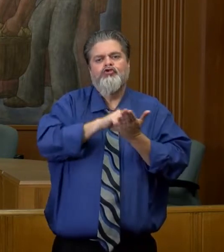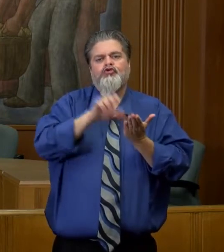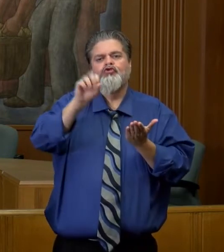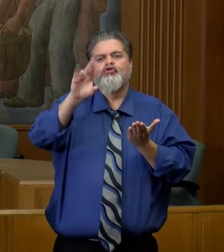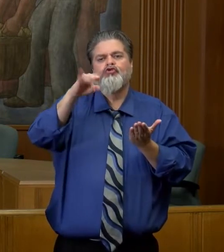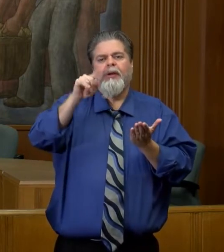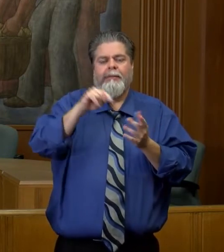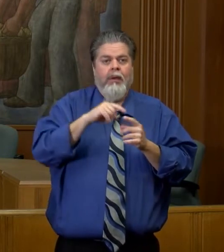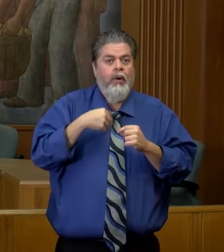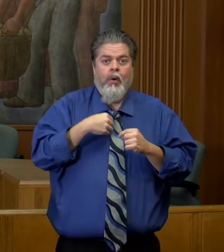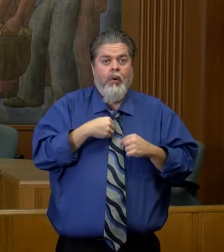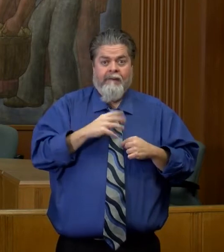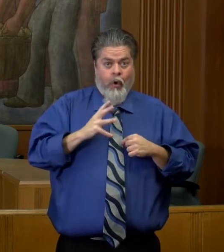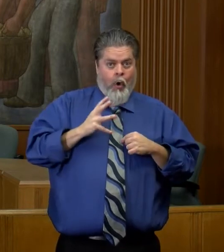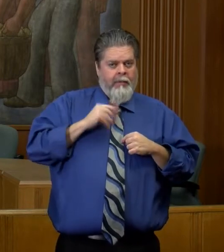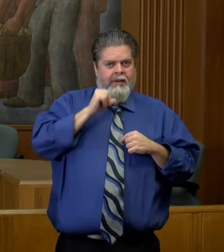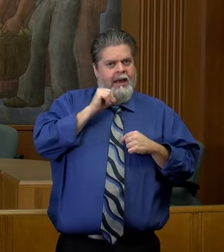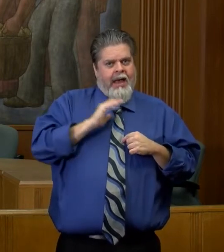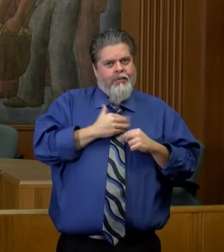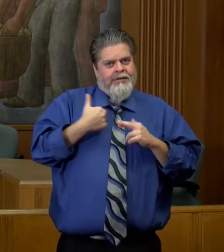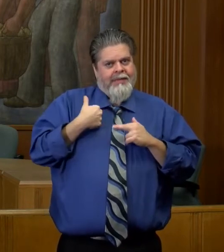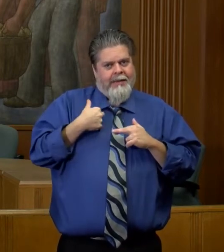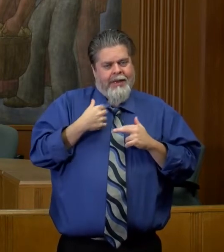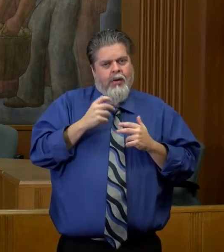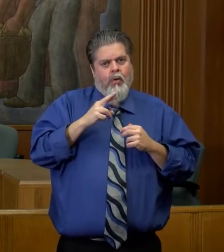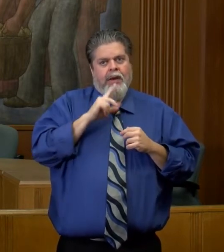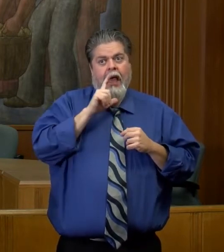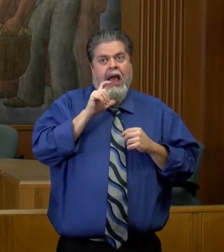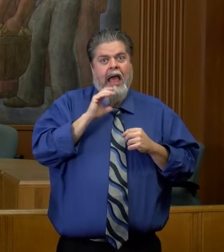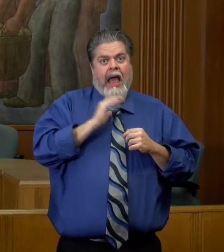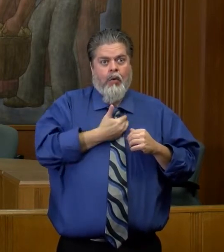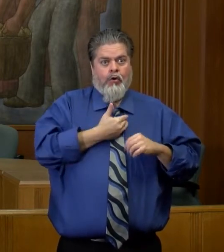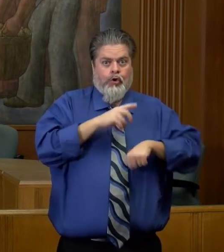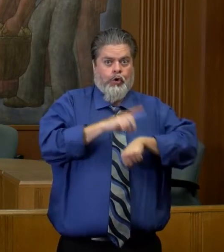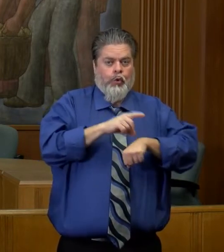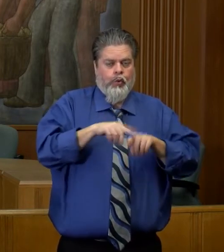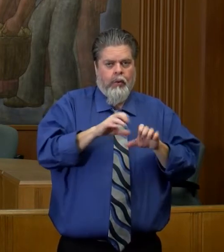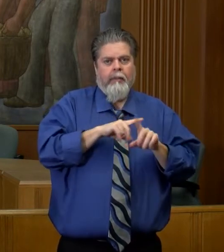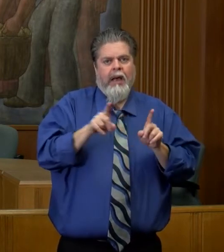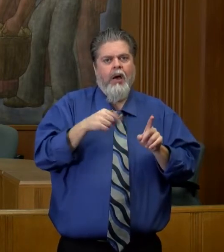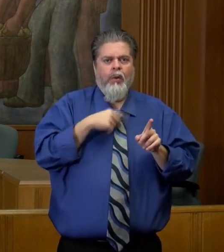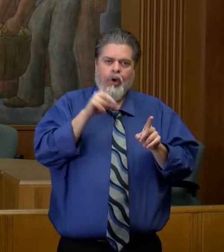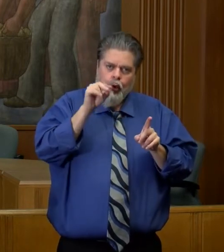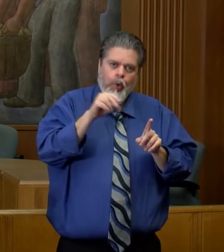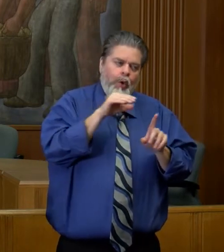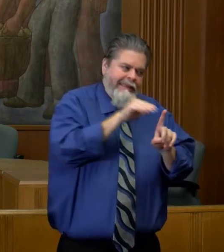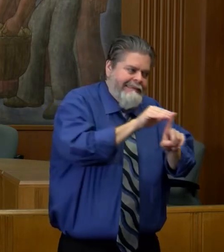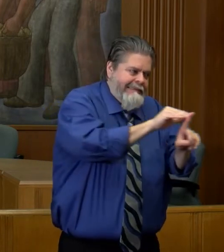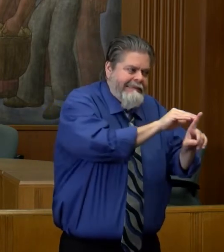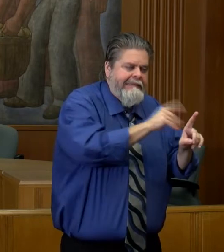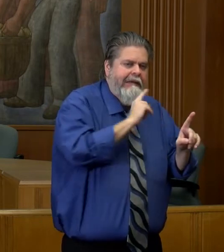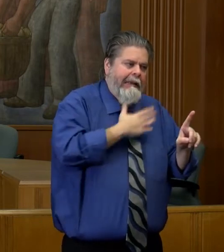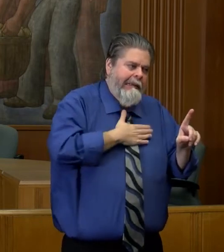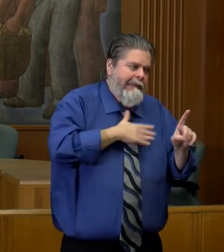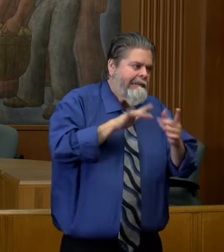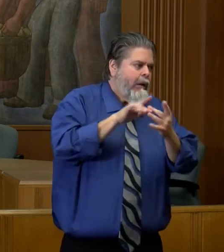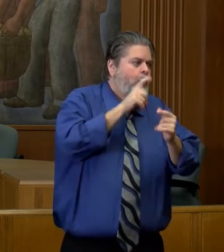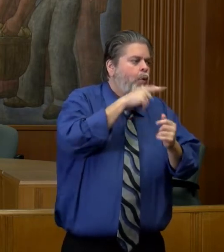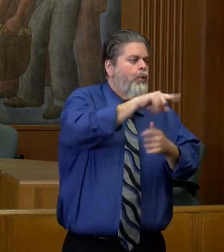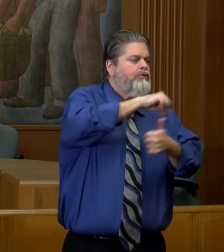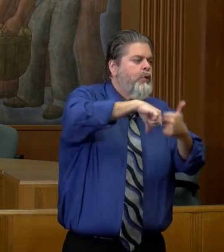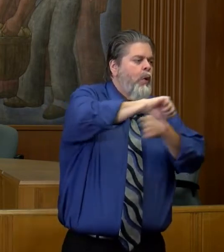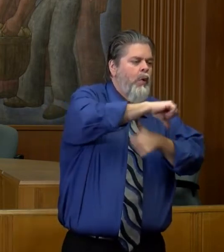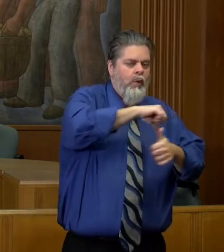can't do that, but we are trying to informally, you know, get some of that knowledge out there to the individuals as they turn positive or as they get tested.